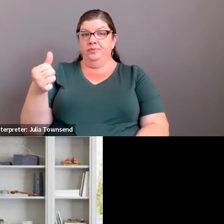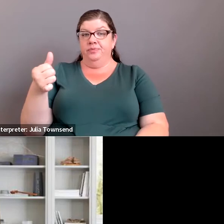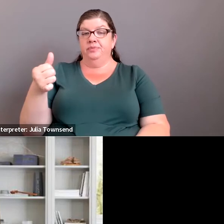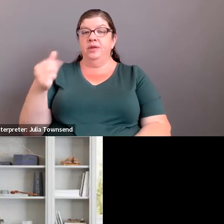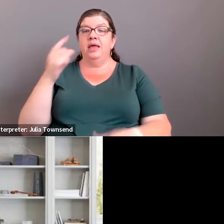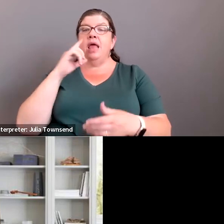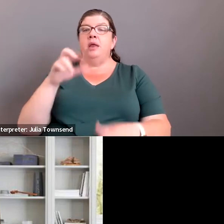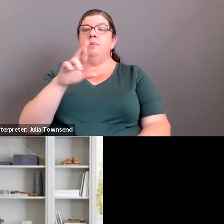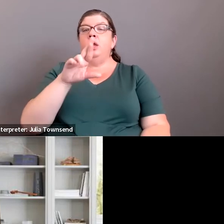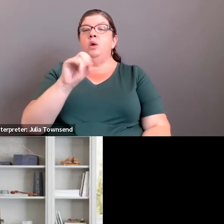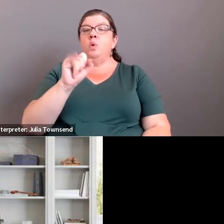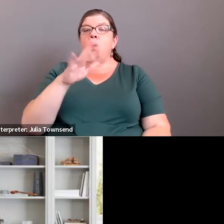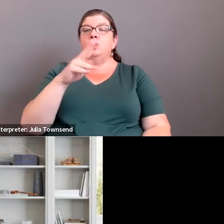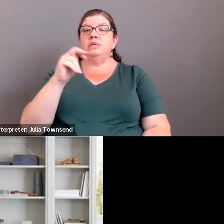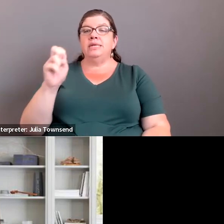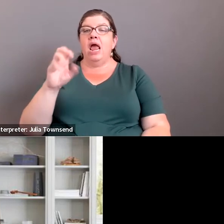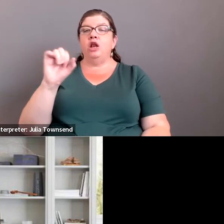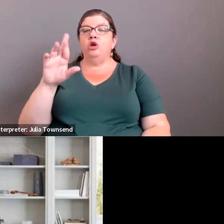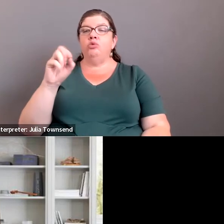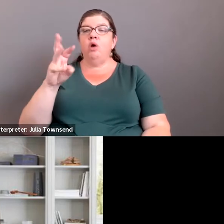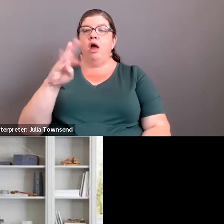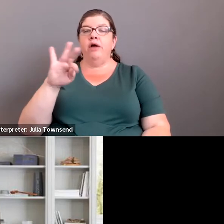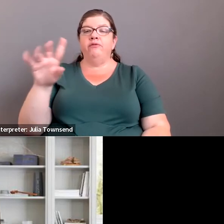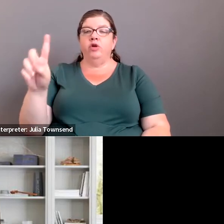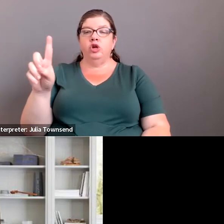That would be Roseanne Crawford. Okay.